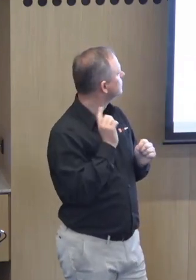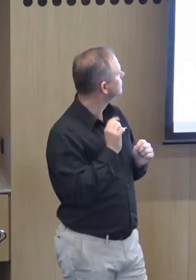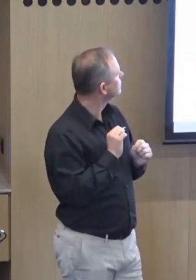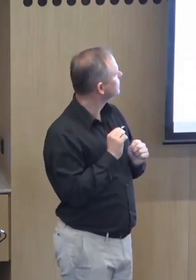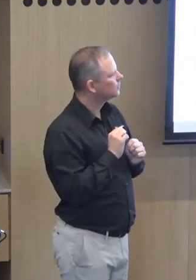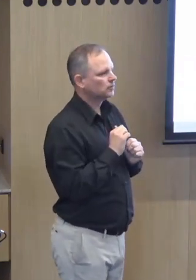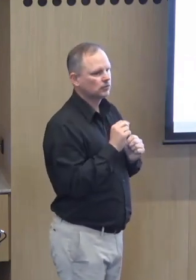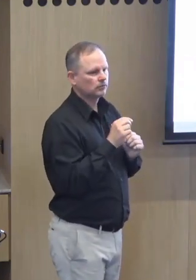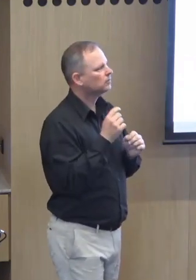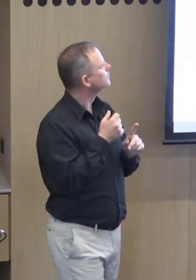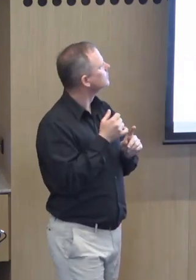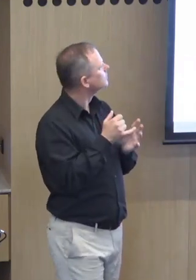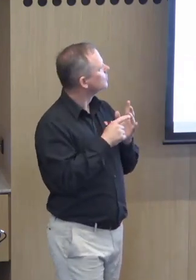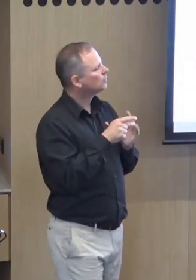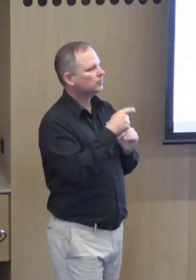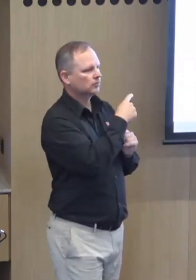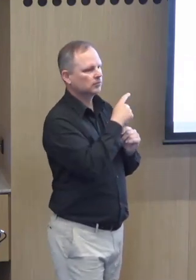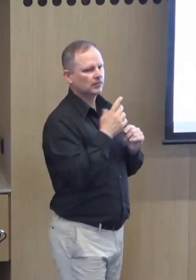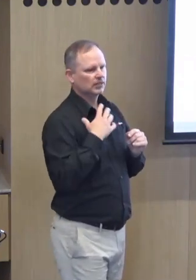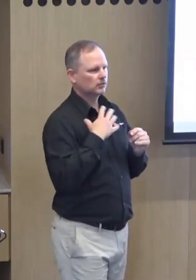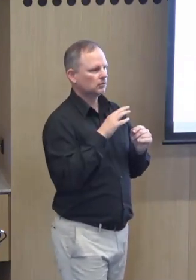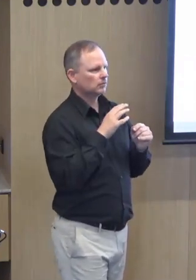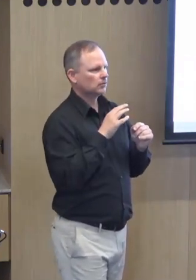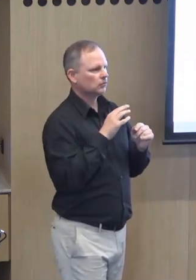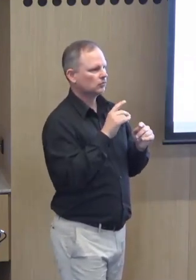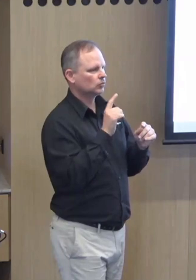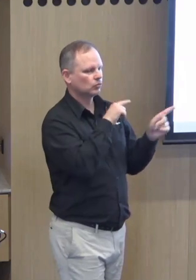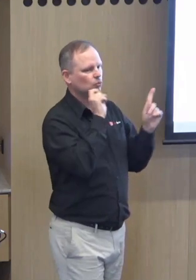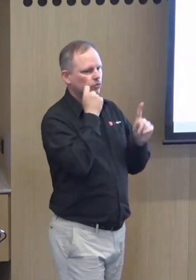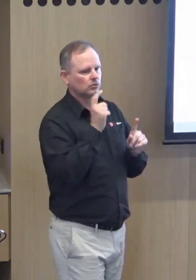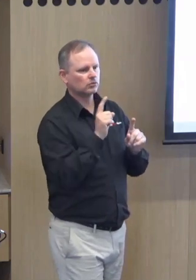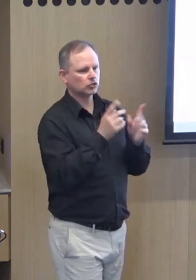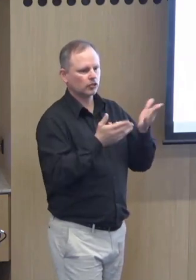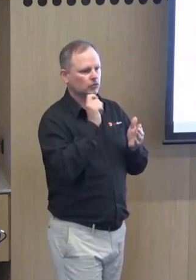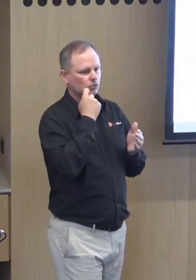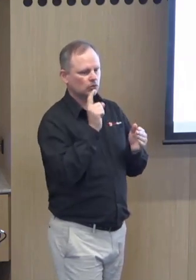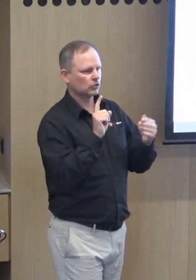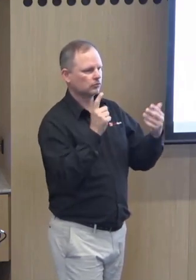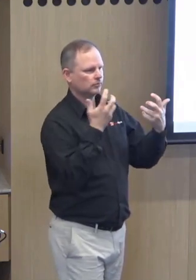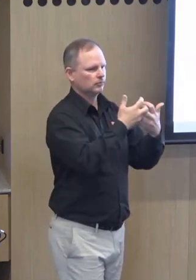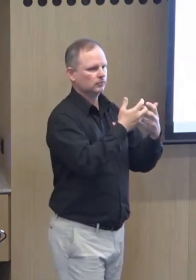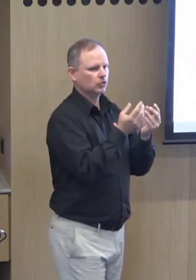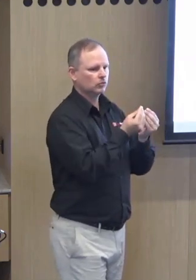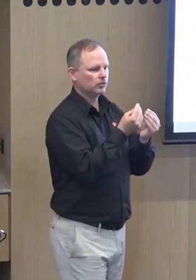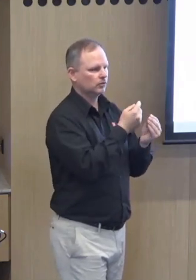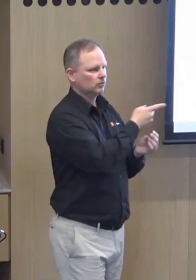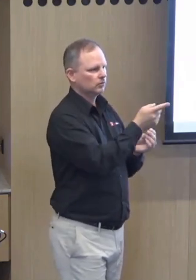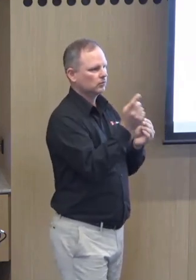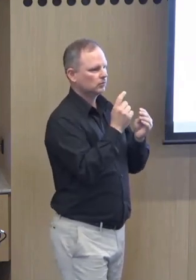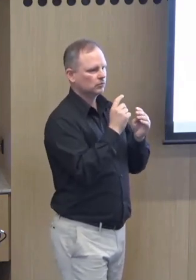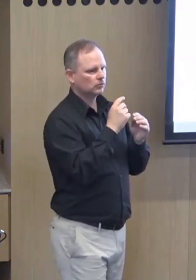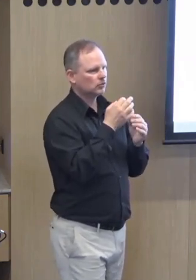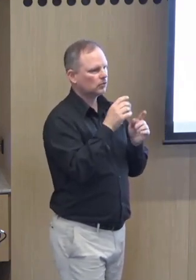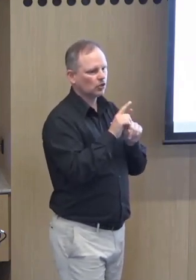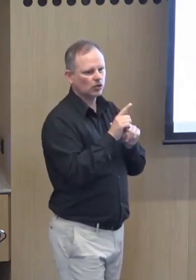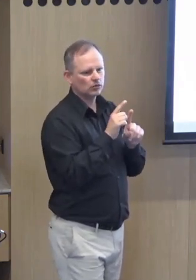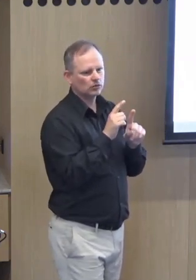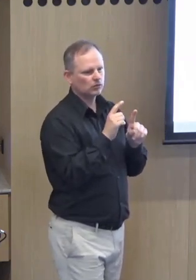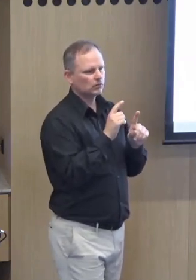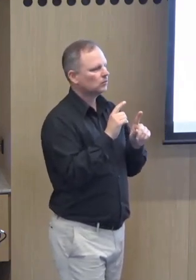space really for any grieving, but it's actually all educational and support. And that will be important for the service component of prevention